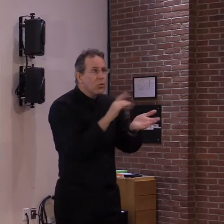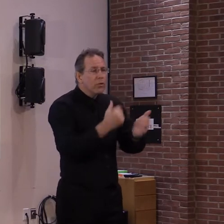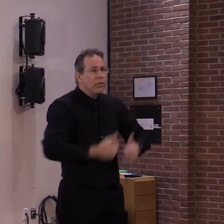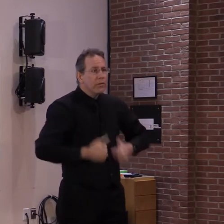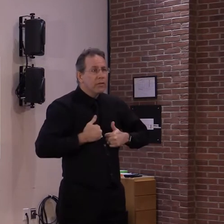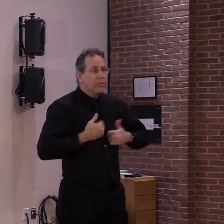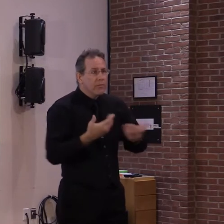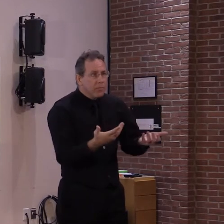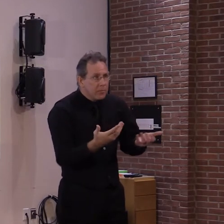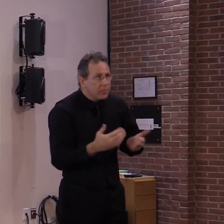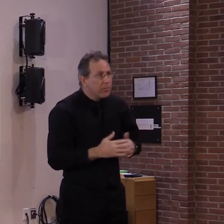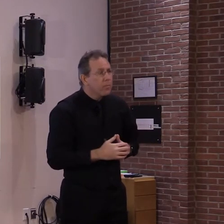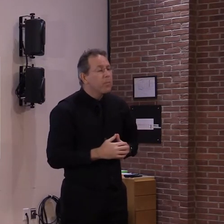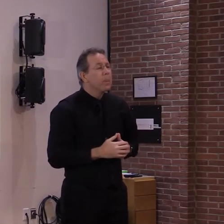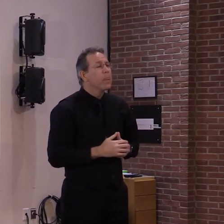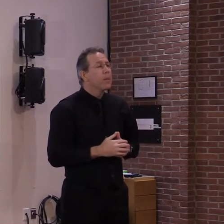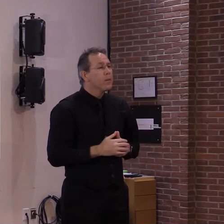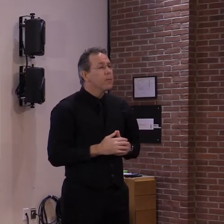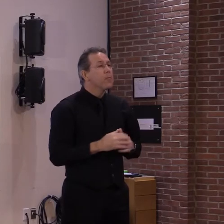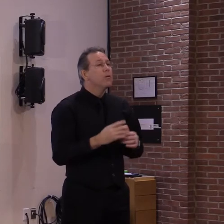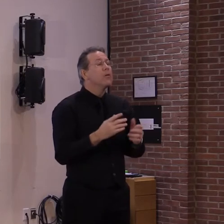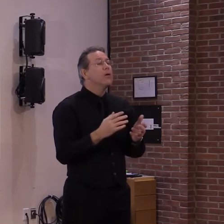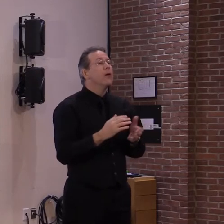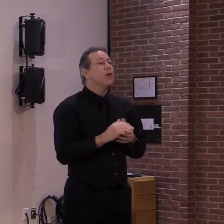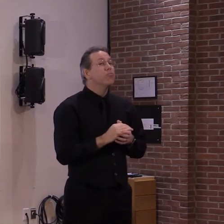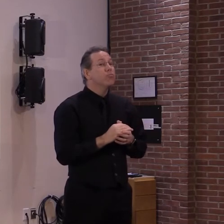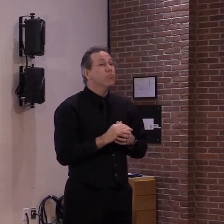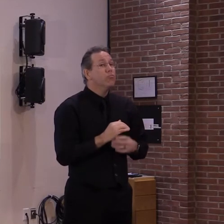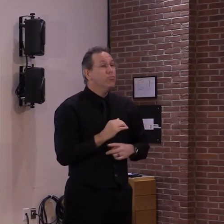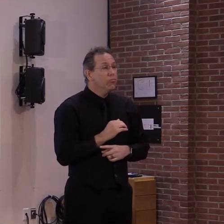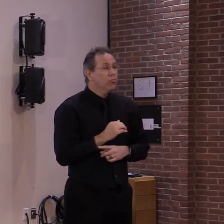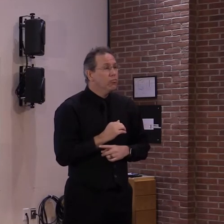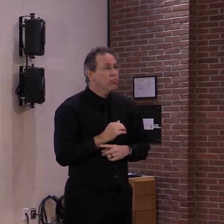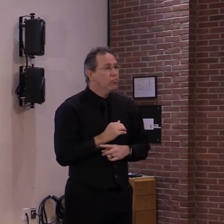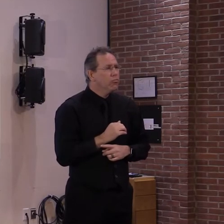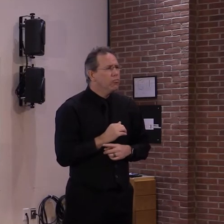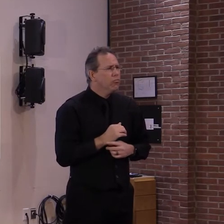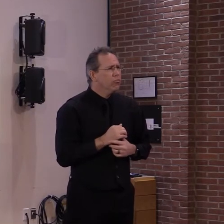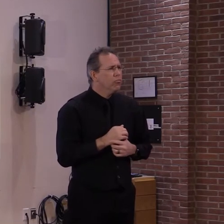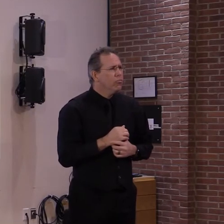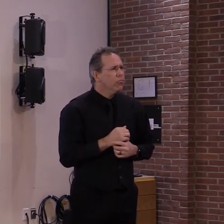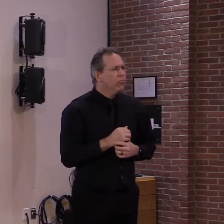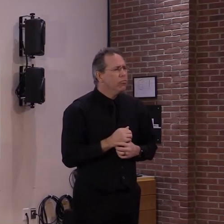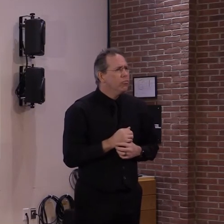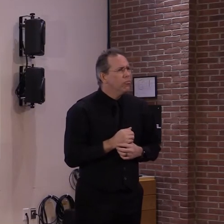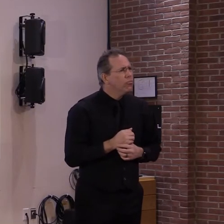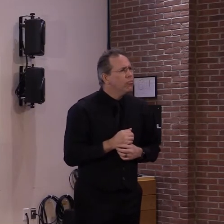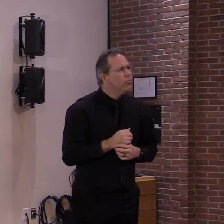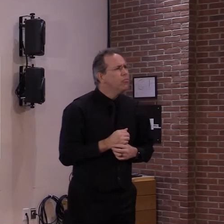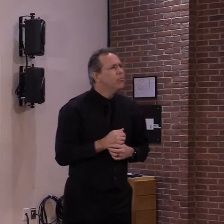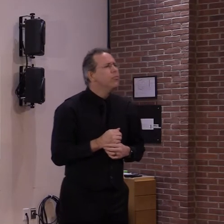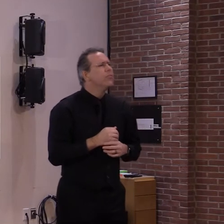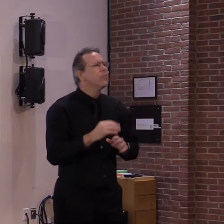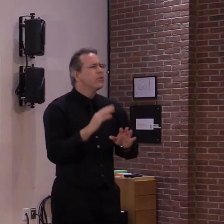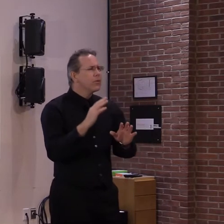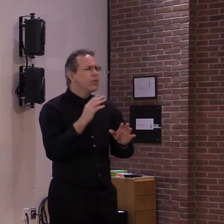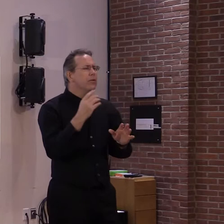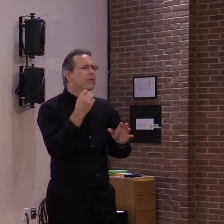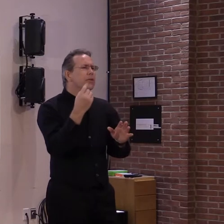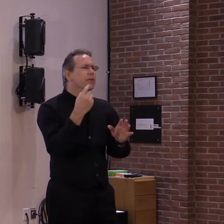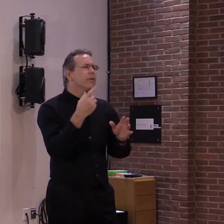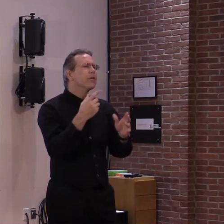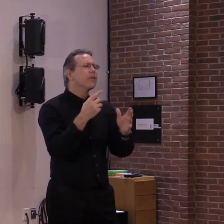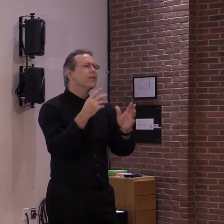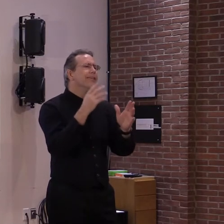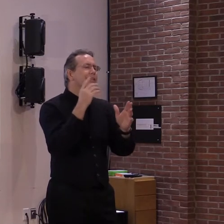cases, and there are there, you know, that would be an exception, but in most cases, you will have to be a Vermont resident to get